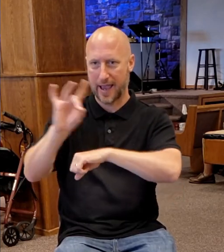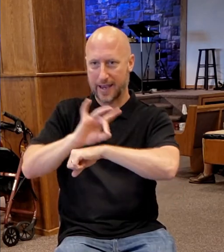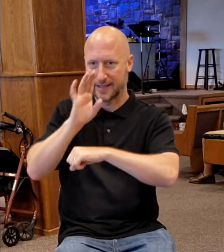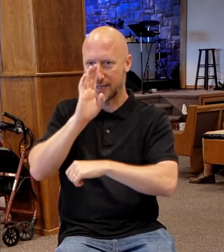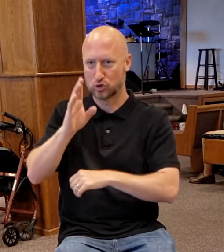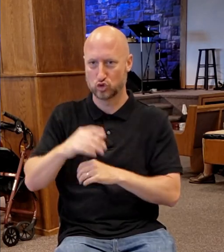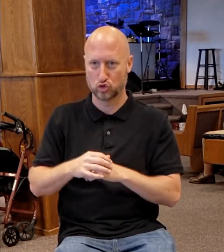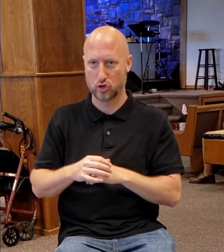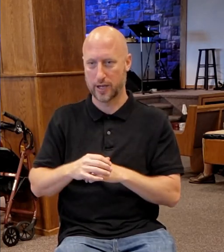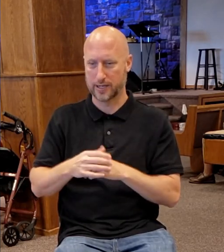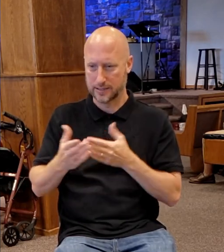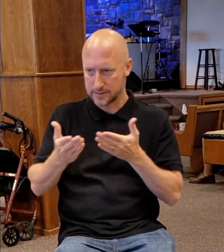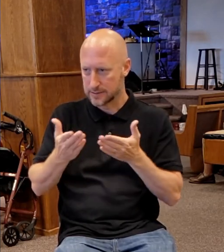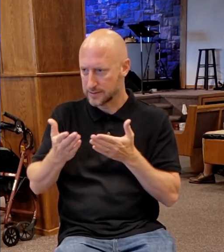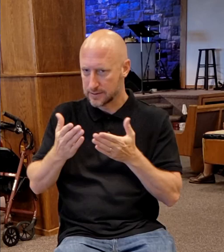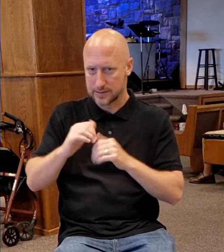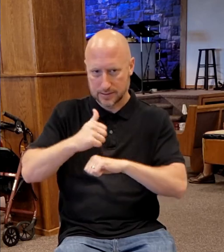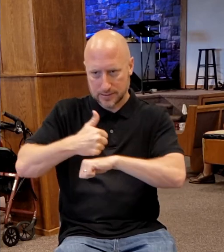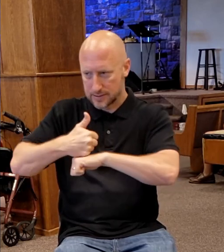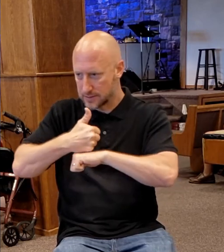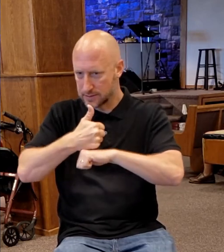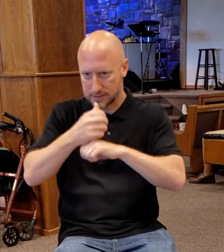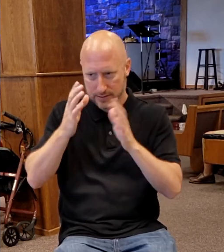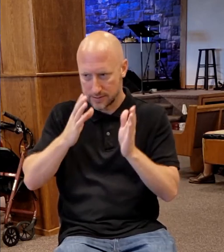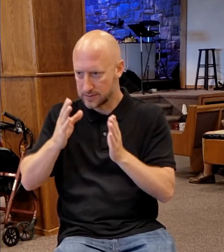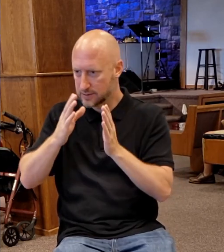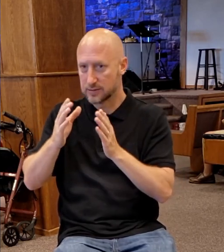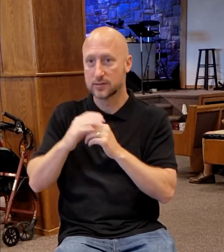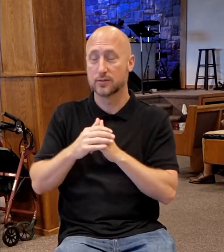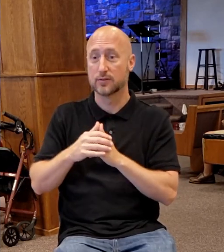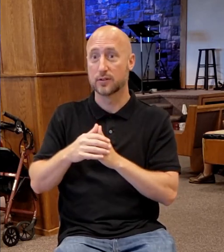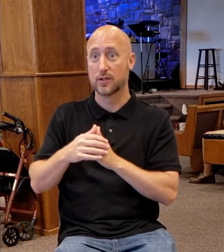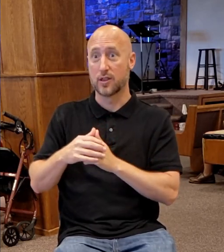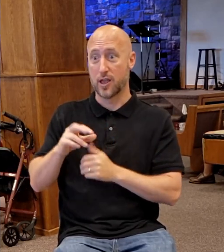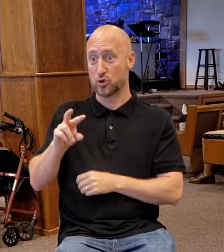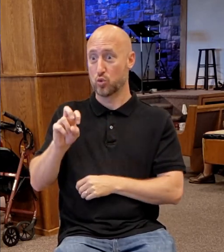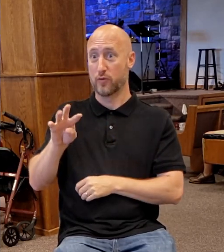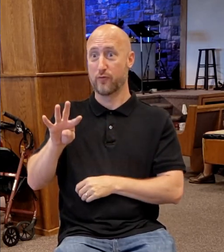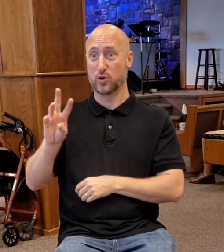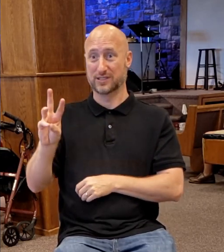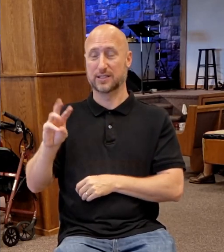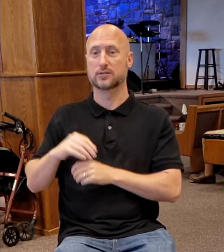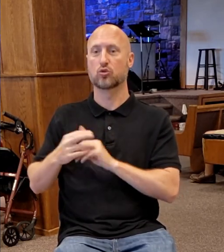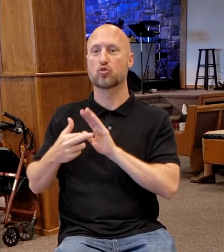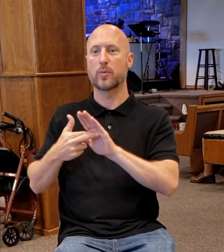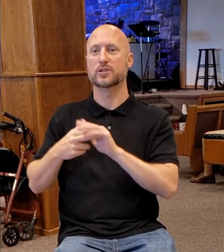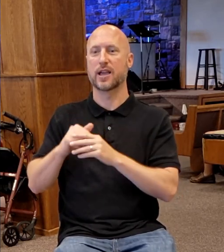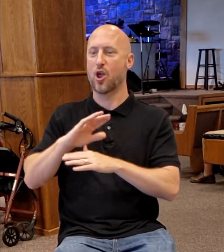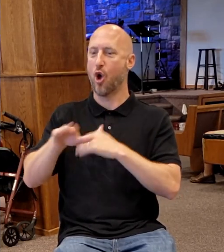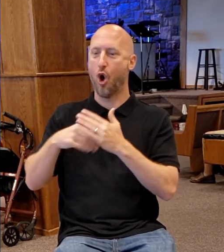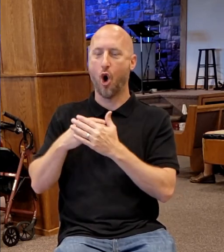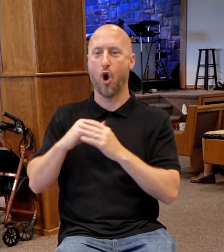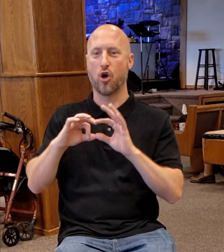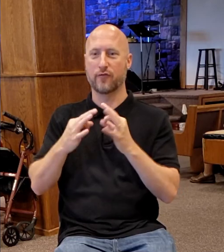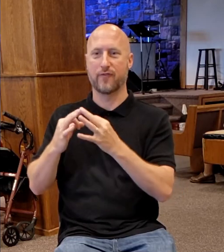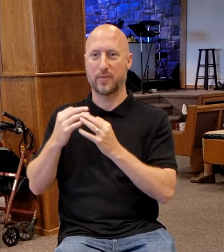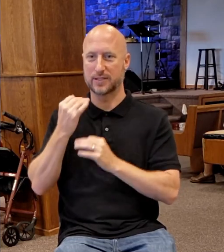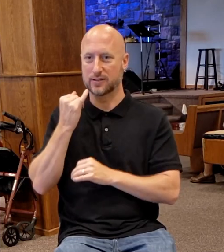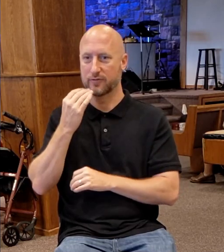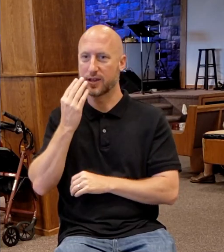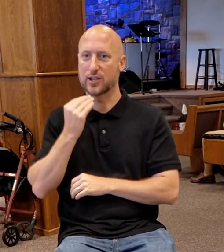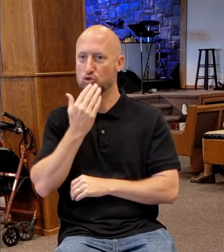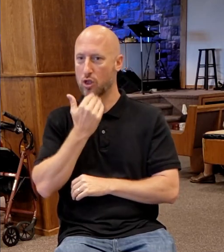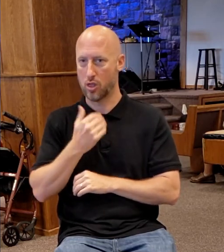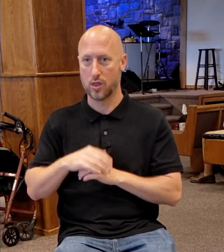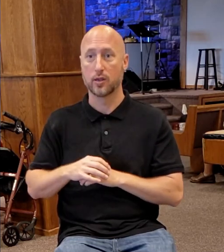They represented every priestly family in Israel. And there were 22,000 Levites that were at